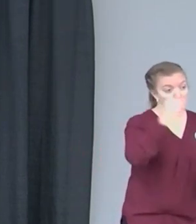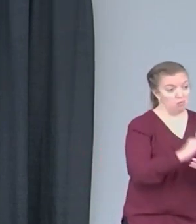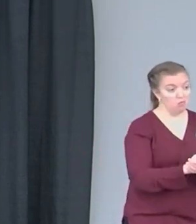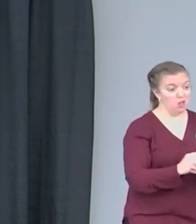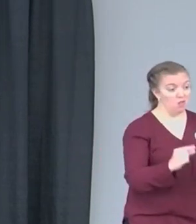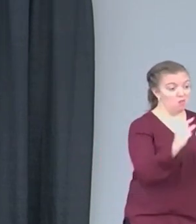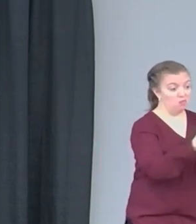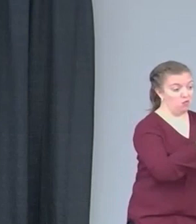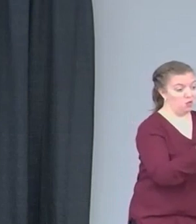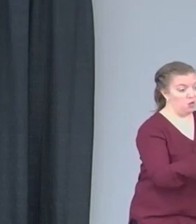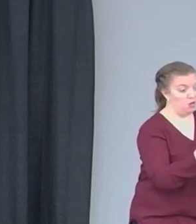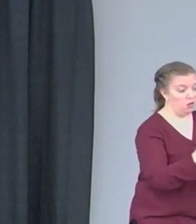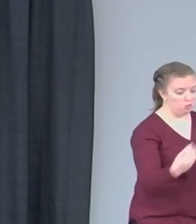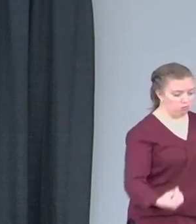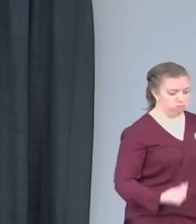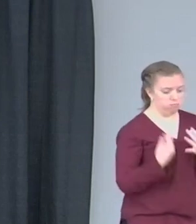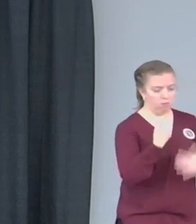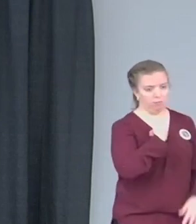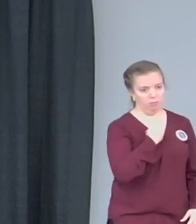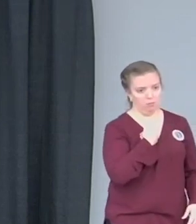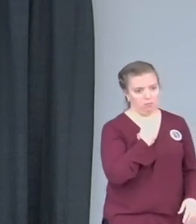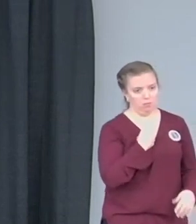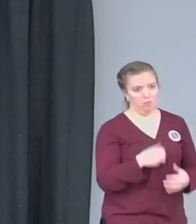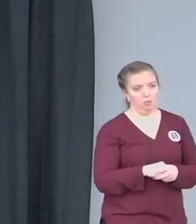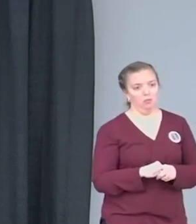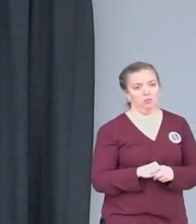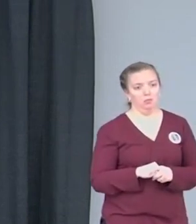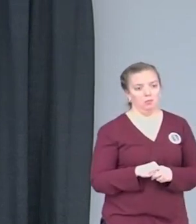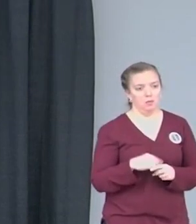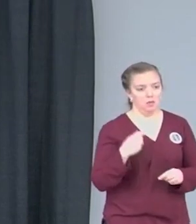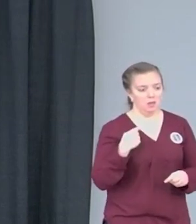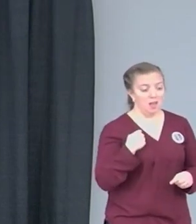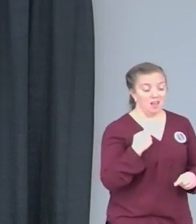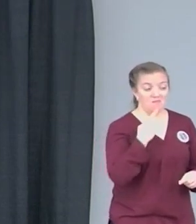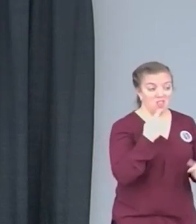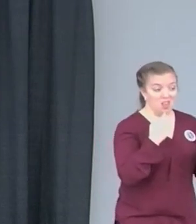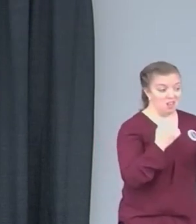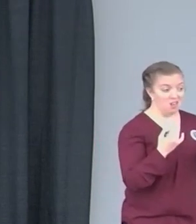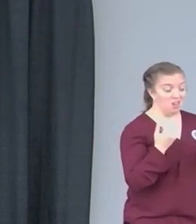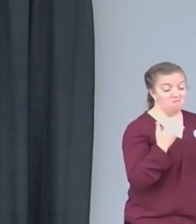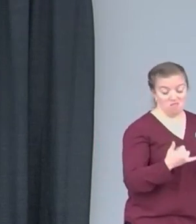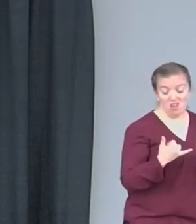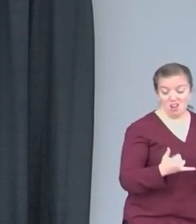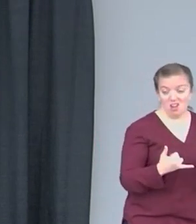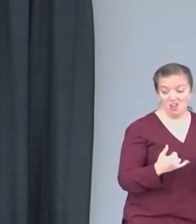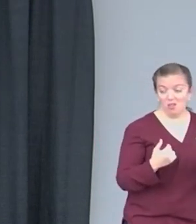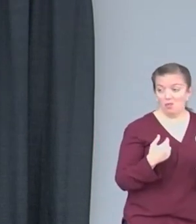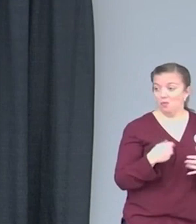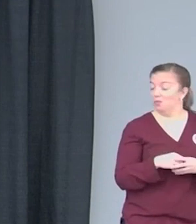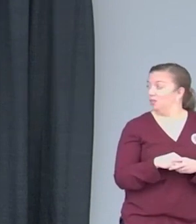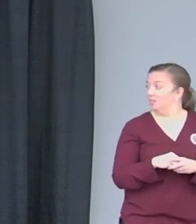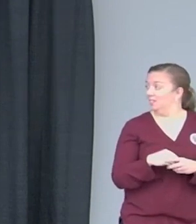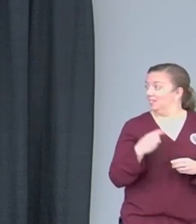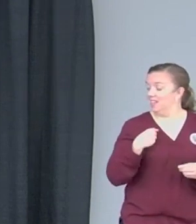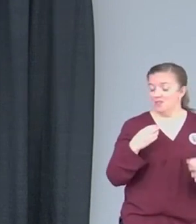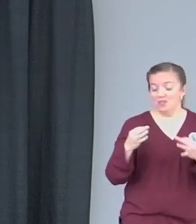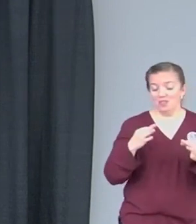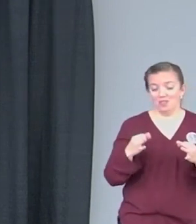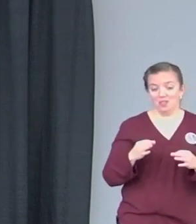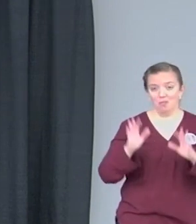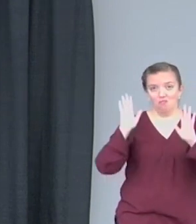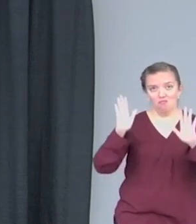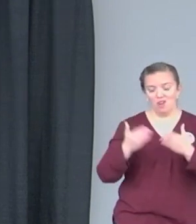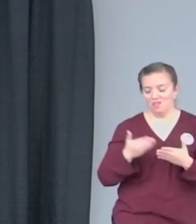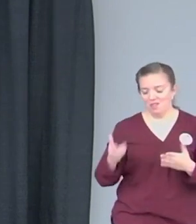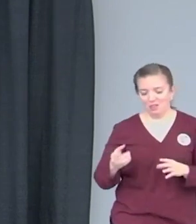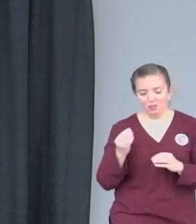to change. So I used to say, and I still say it to the day, but I'll tell you more profound things in a minute. I said, the man I